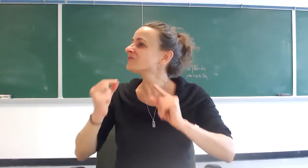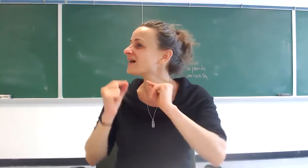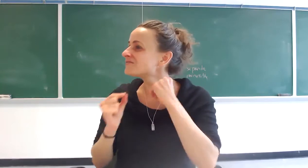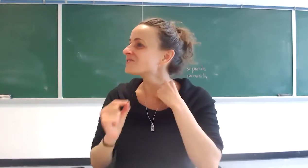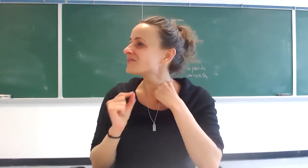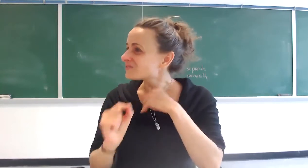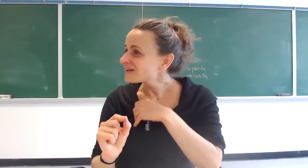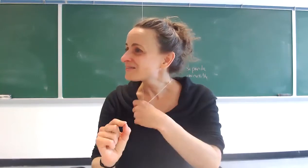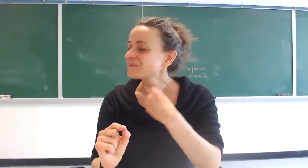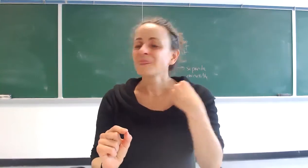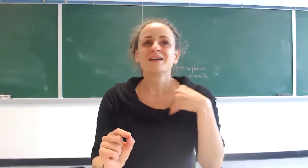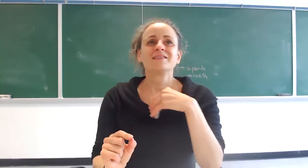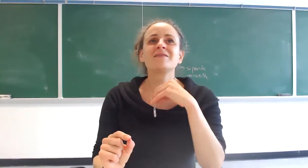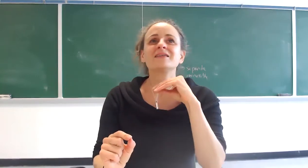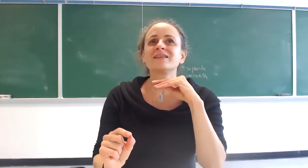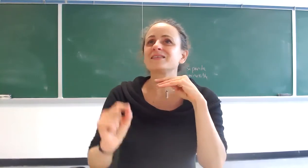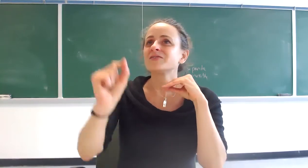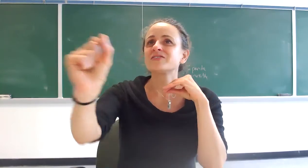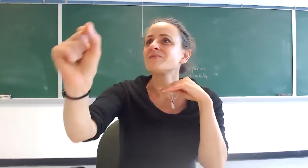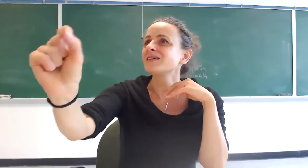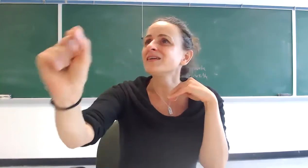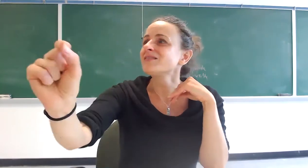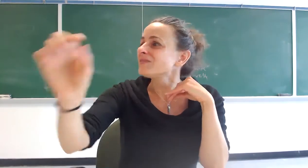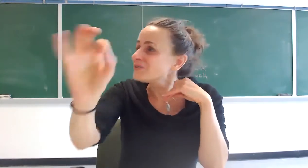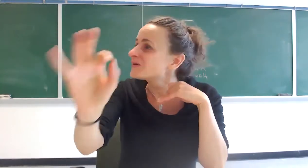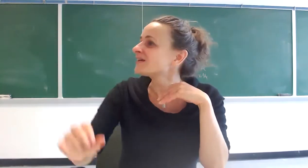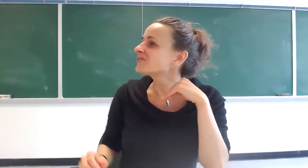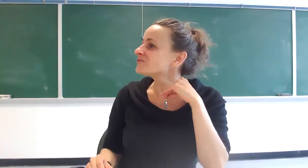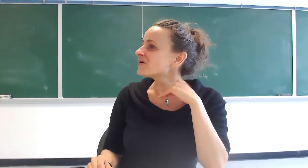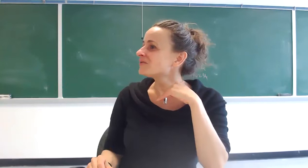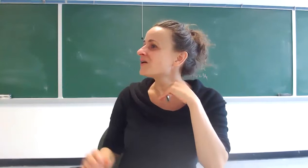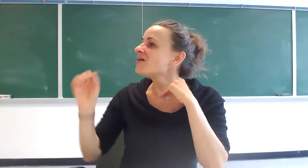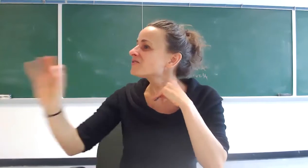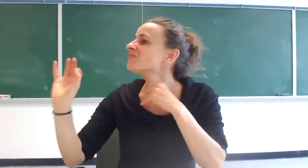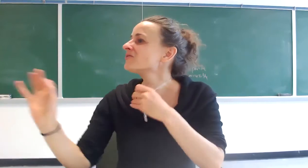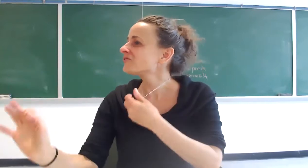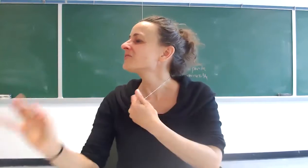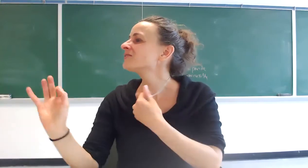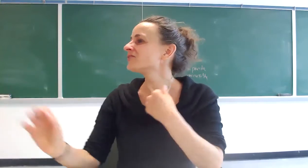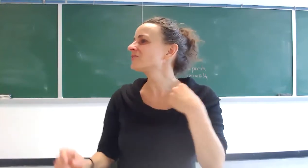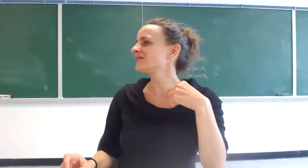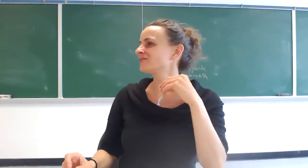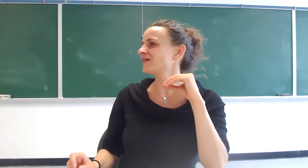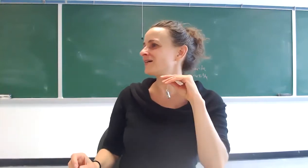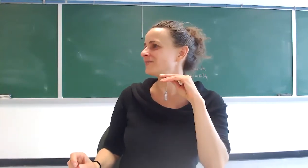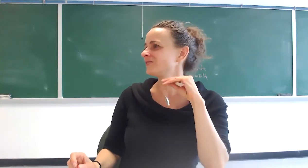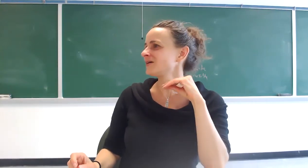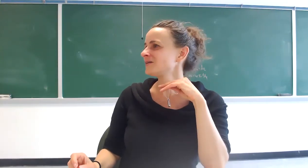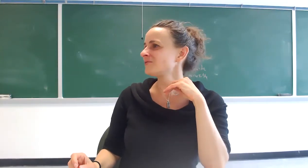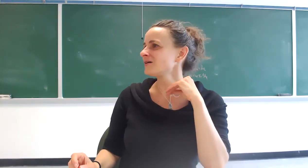die for their faith that means that there's something in them that you cannot control all the more so if they're willing to die you see what i mean right